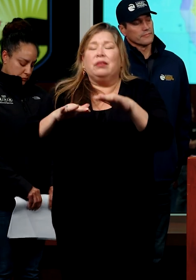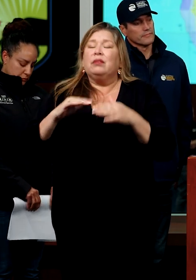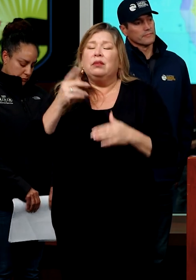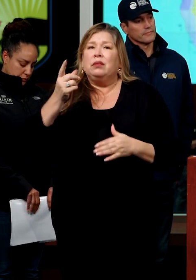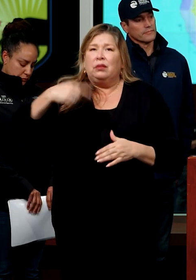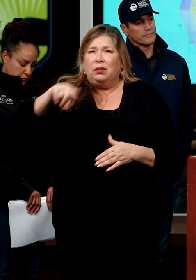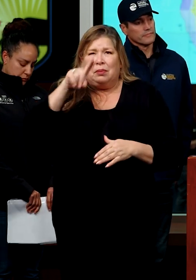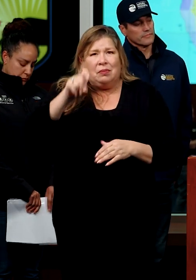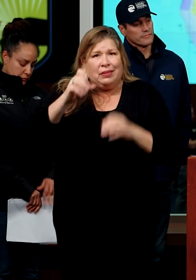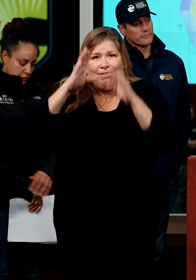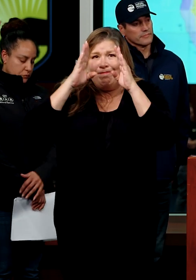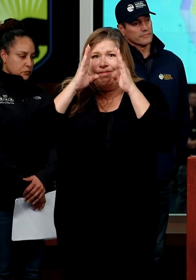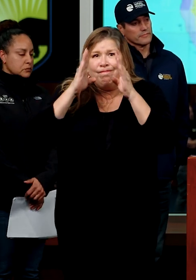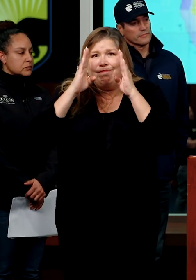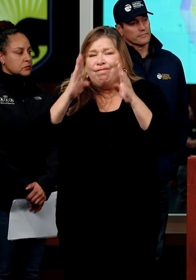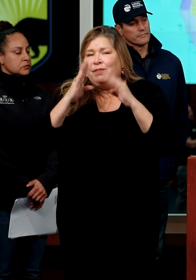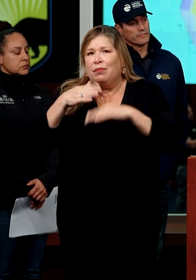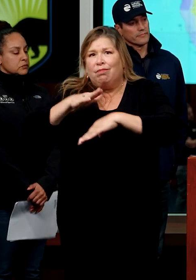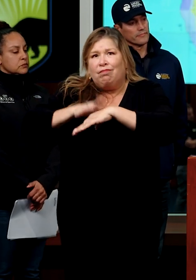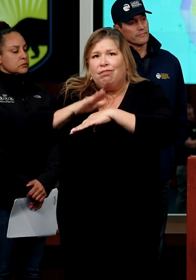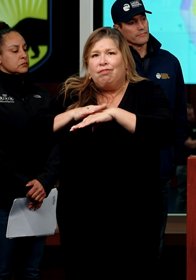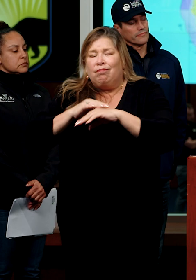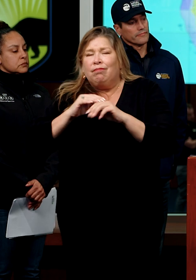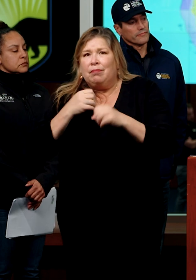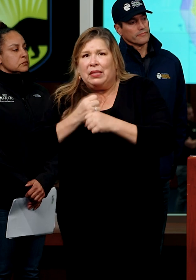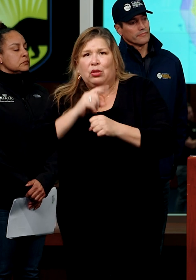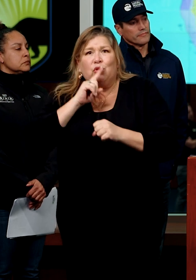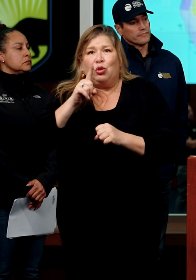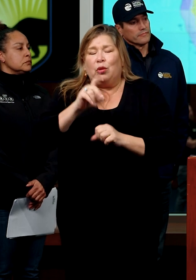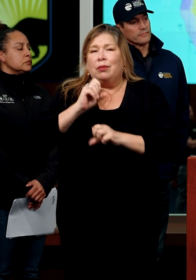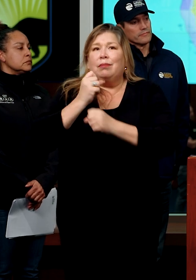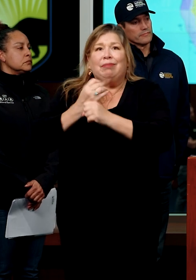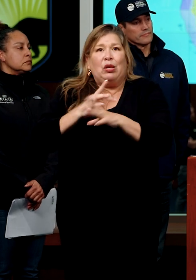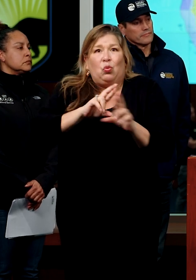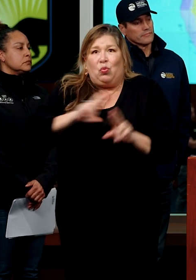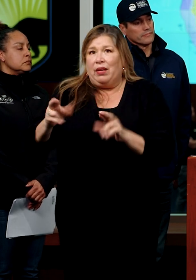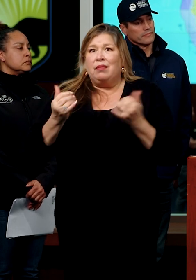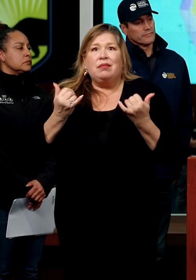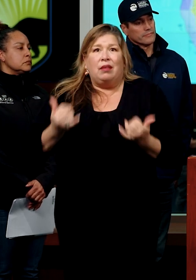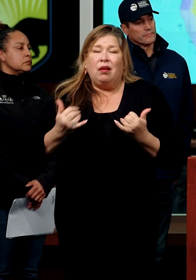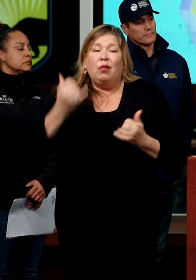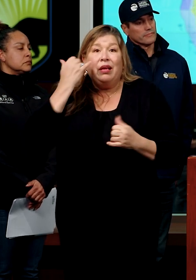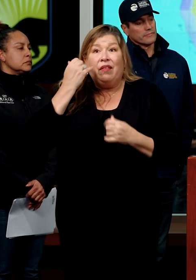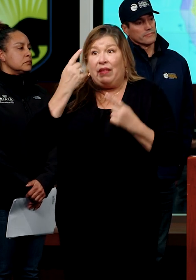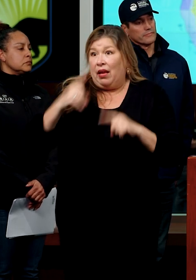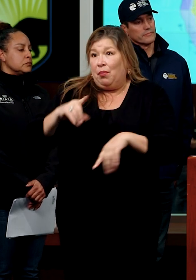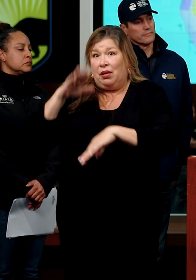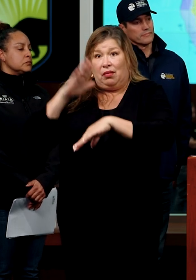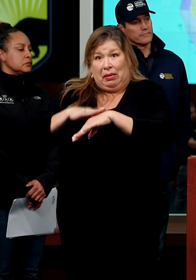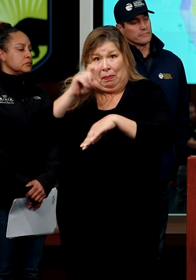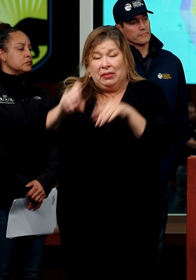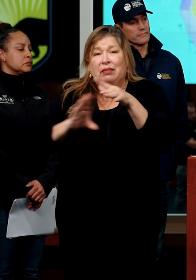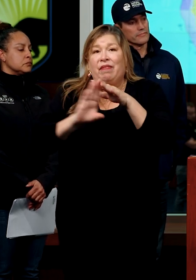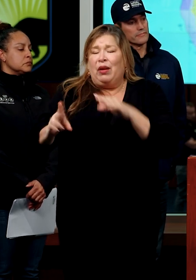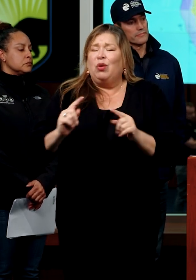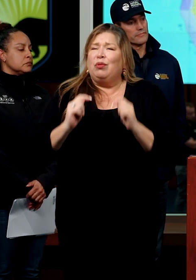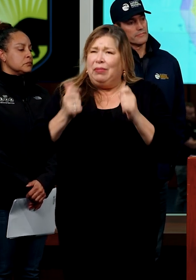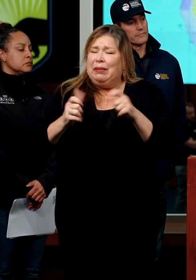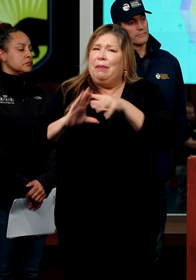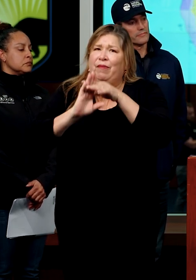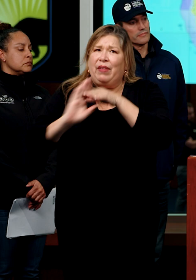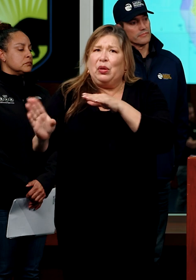stay focused on these kinds of notifications and be prepared if you do get that notice to evacuate the area.